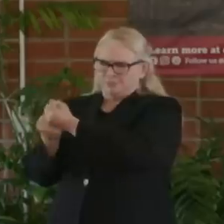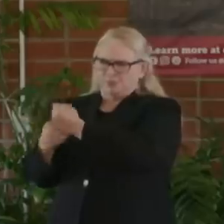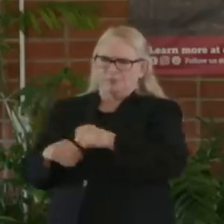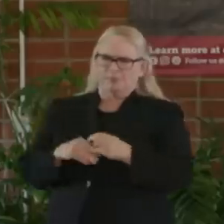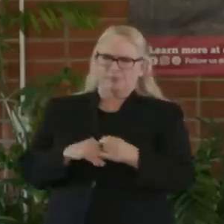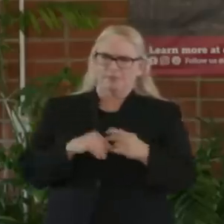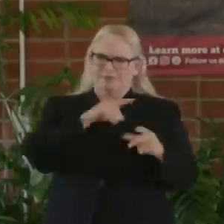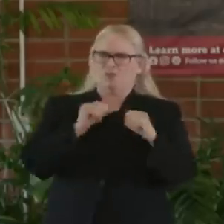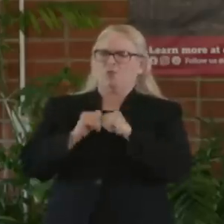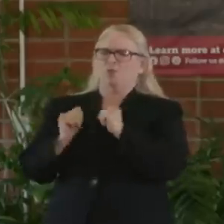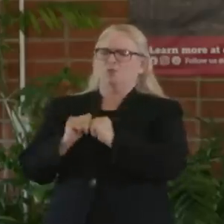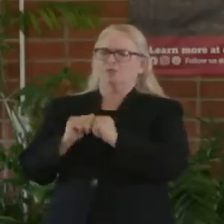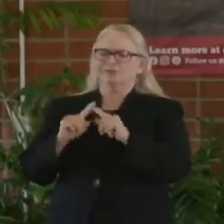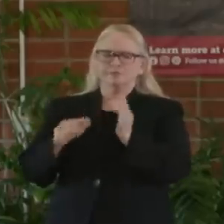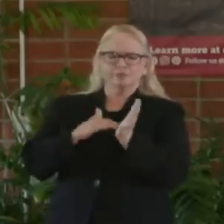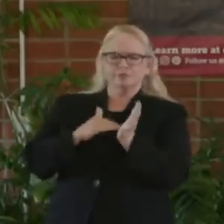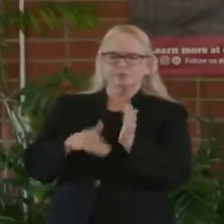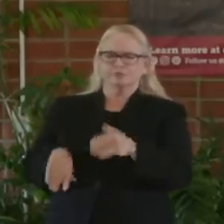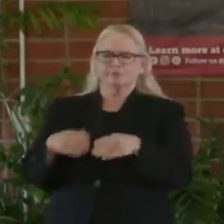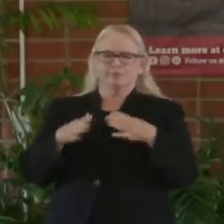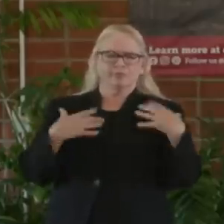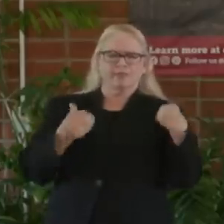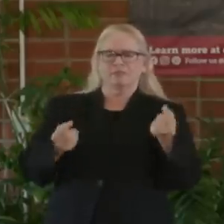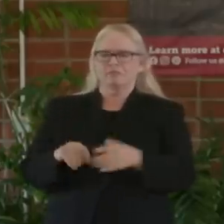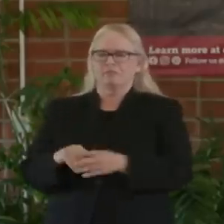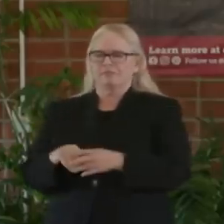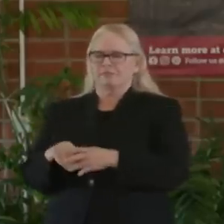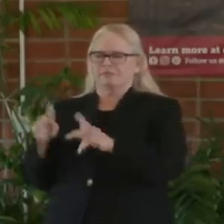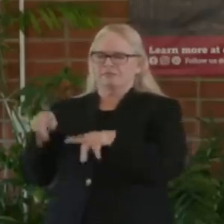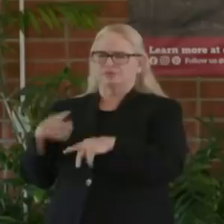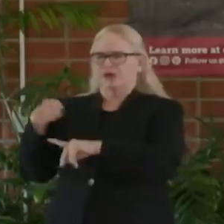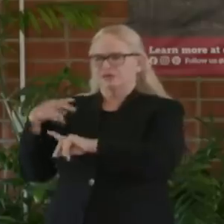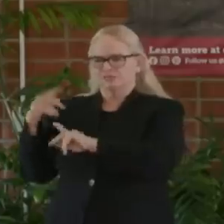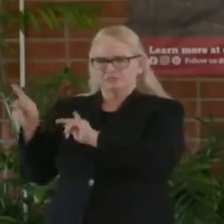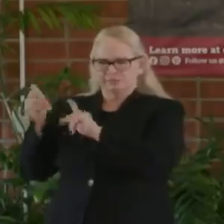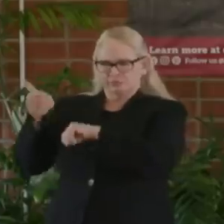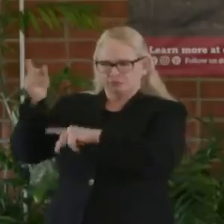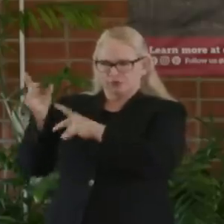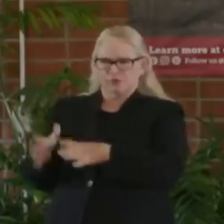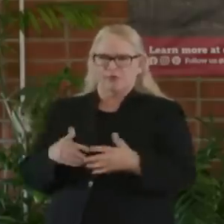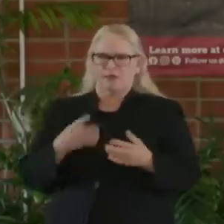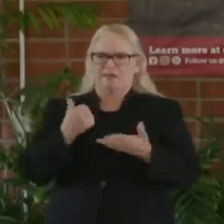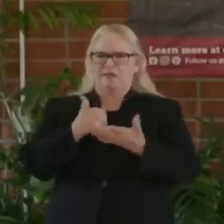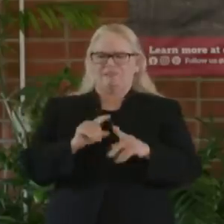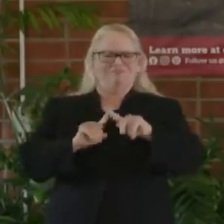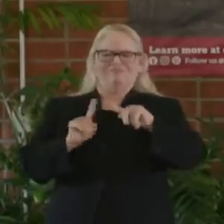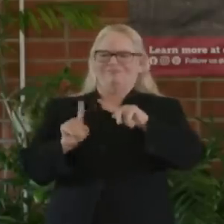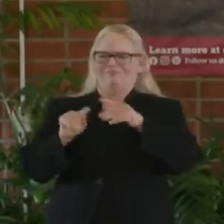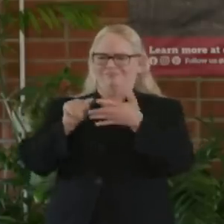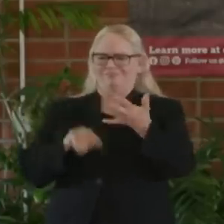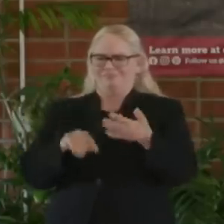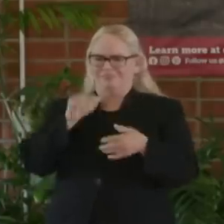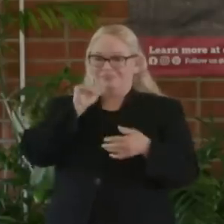individuals like Dr. Park in her county and city colleagues to make sure that we're addressing everything, not just hospital surge